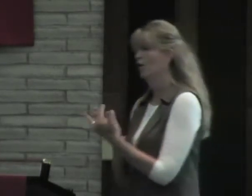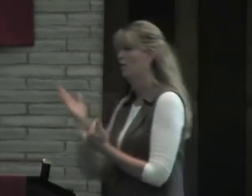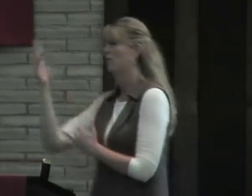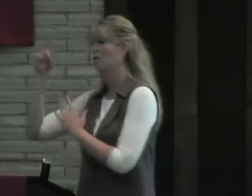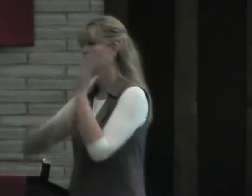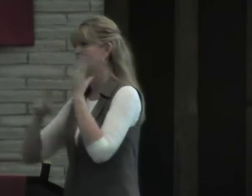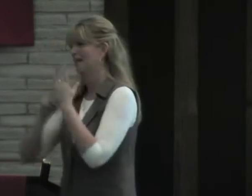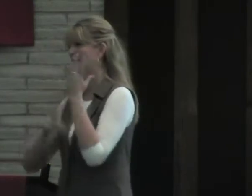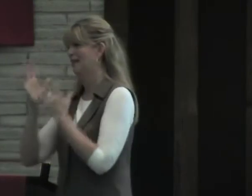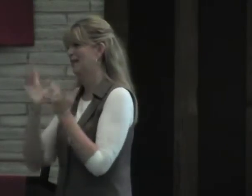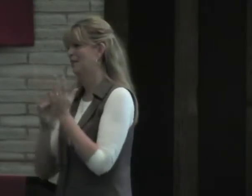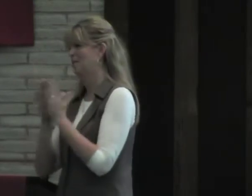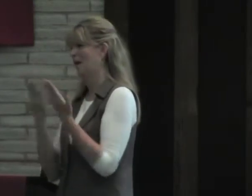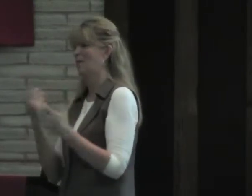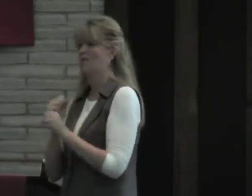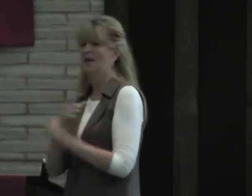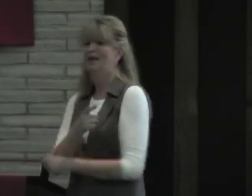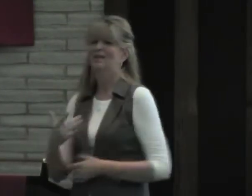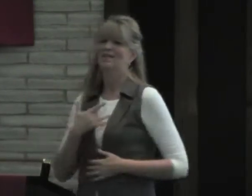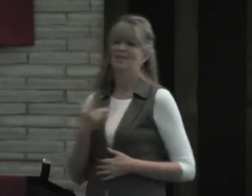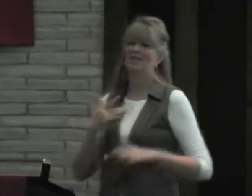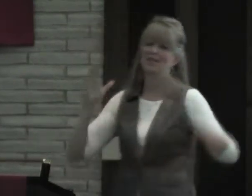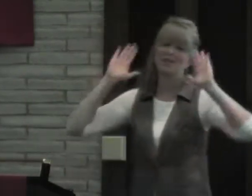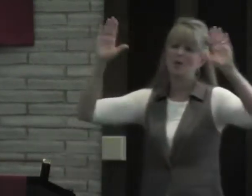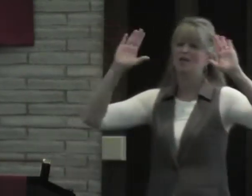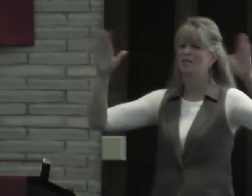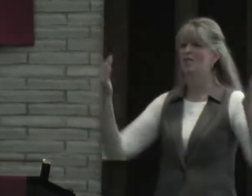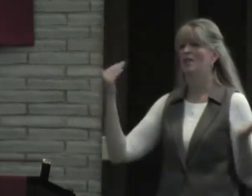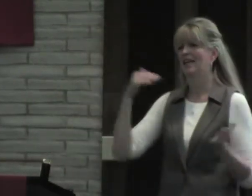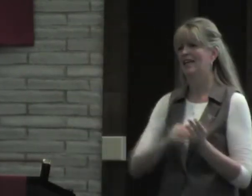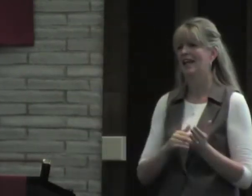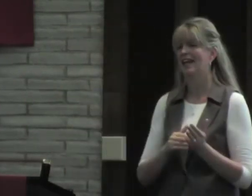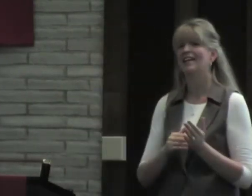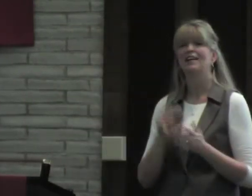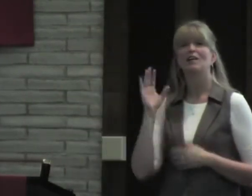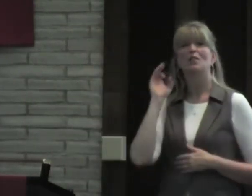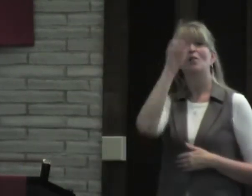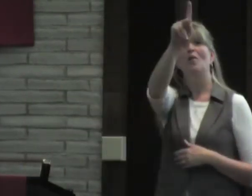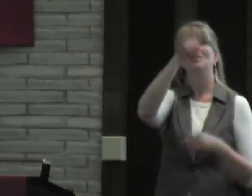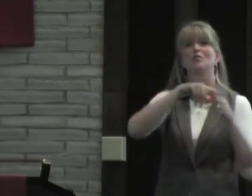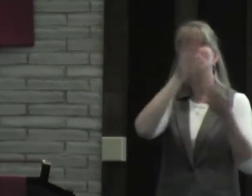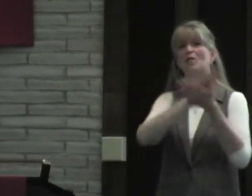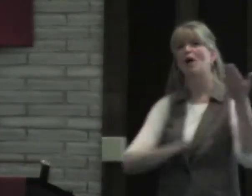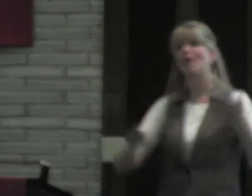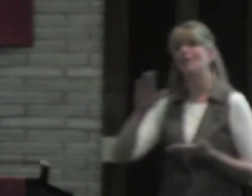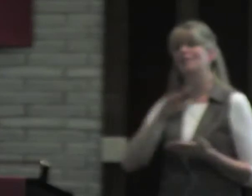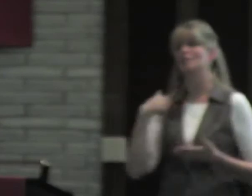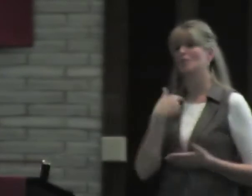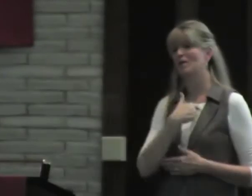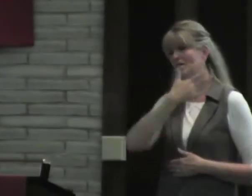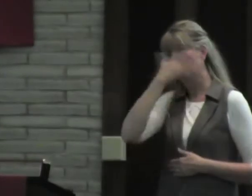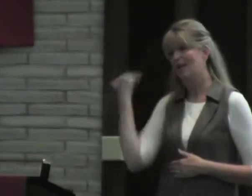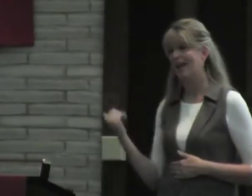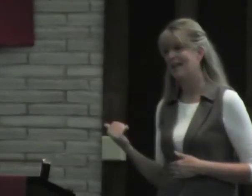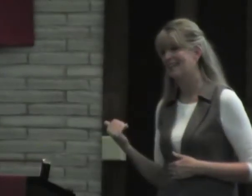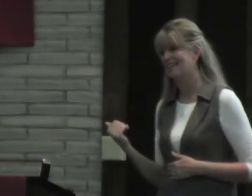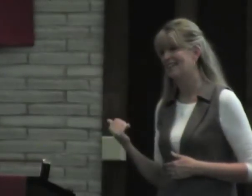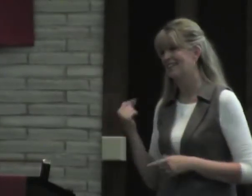charged his battery through reading the Bible. It made him feel wonderful again. So I went back to college and